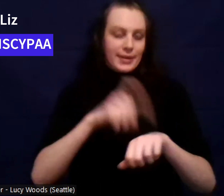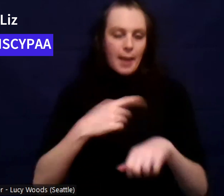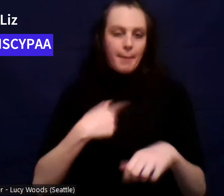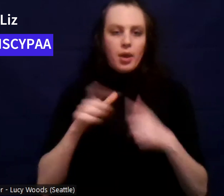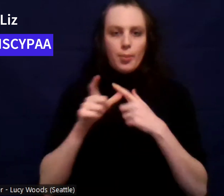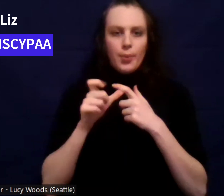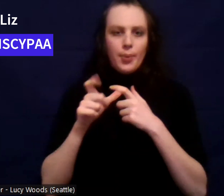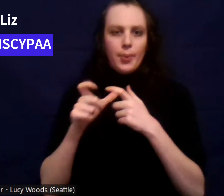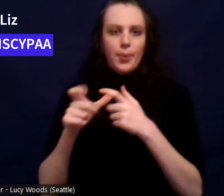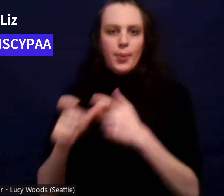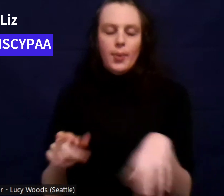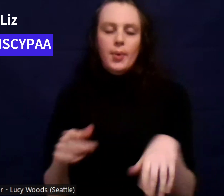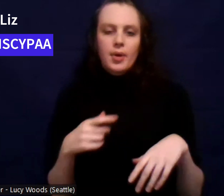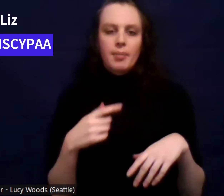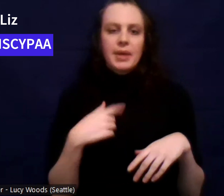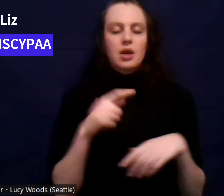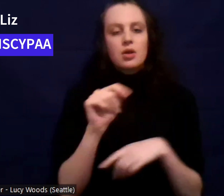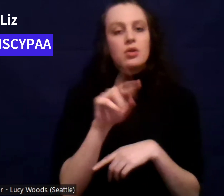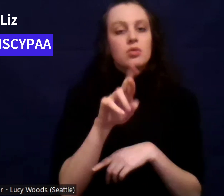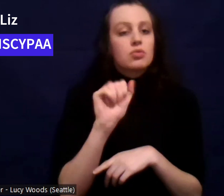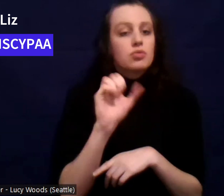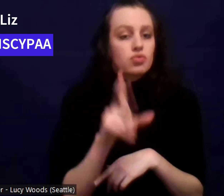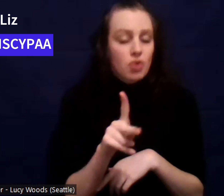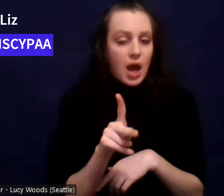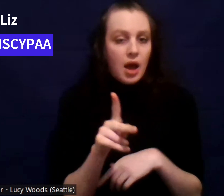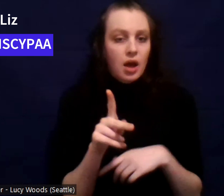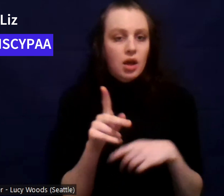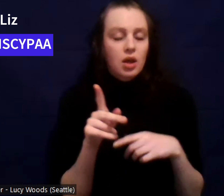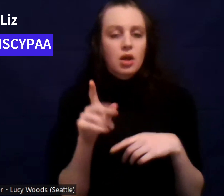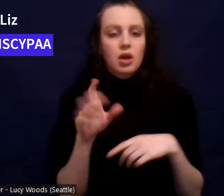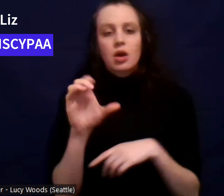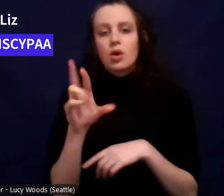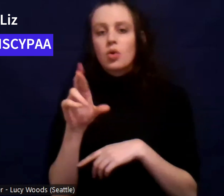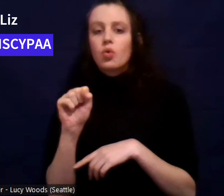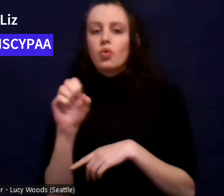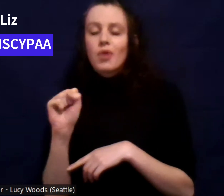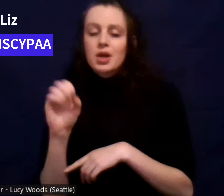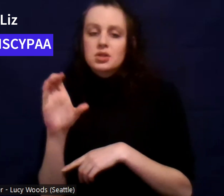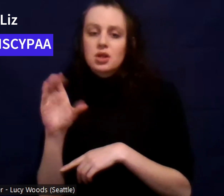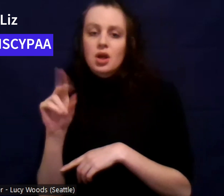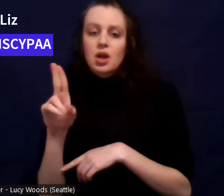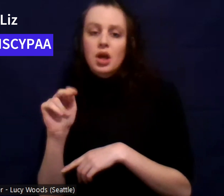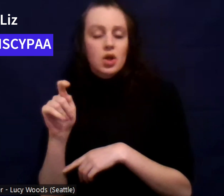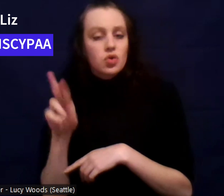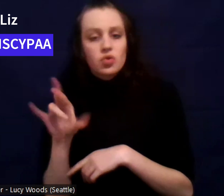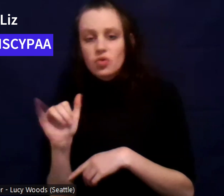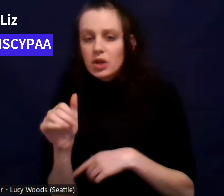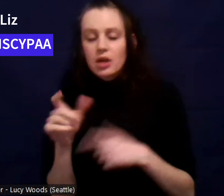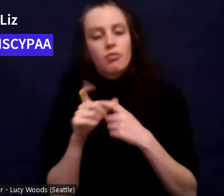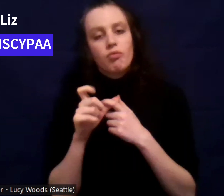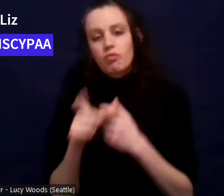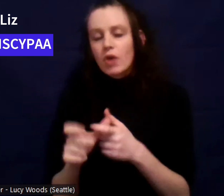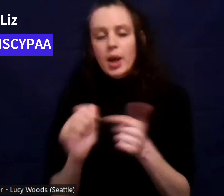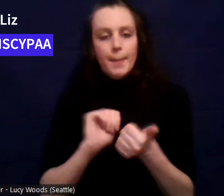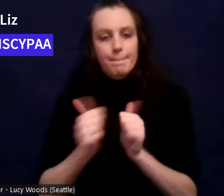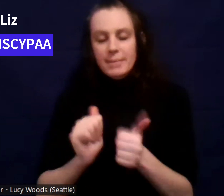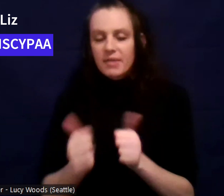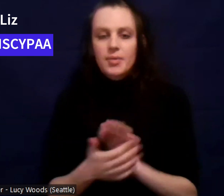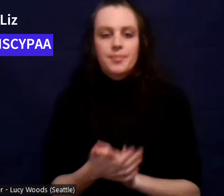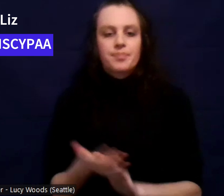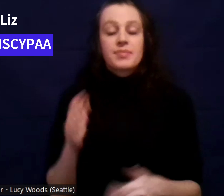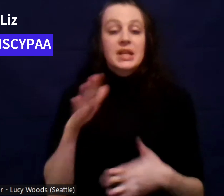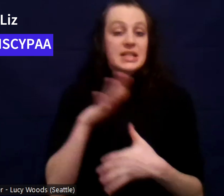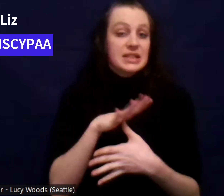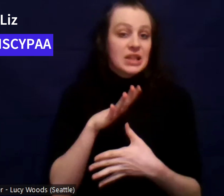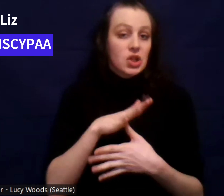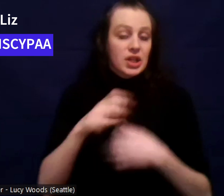double life. I did cross country, indoor track and outdoor track all the years. Um, until senior year, I got injured in cross country season.